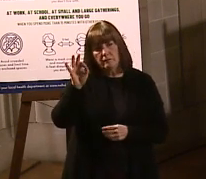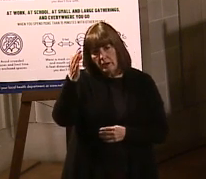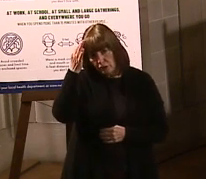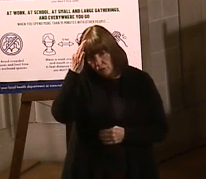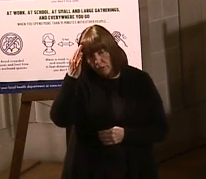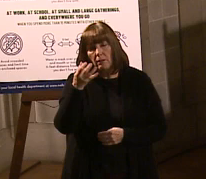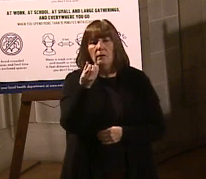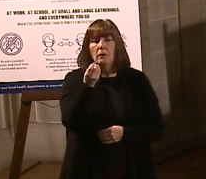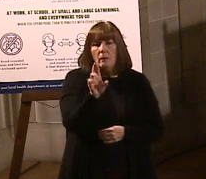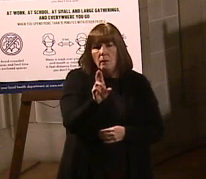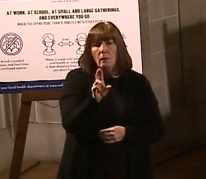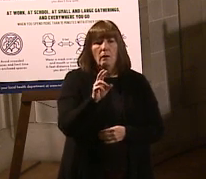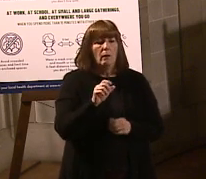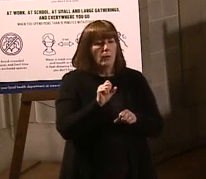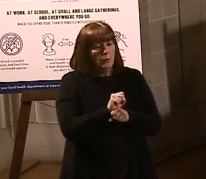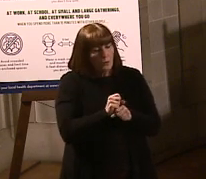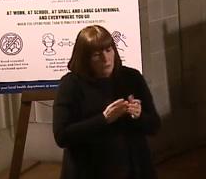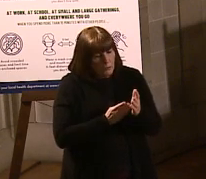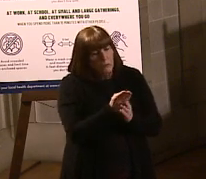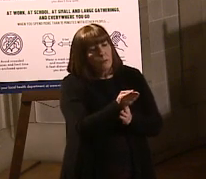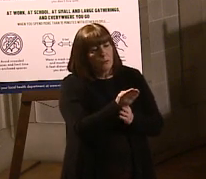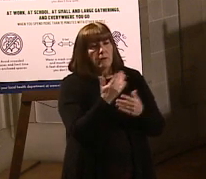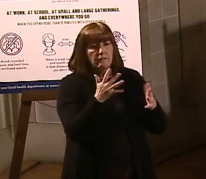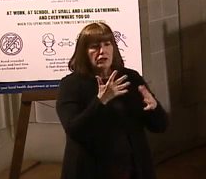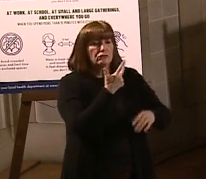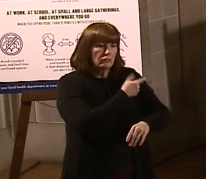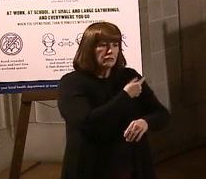or as we start working our way through, you Phase 1B.